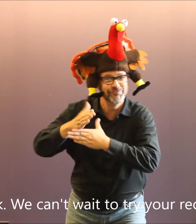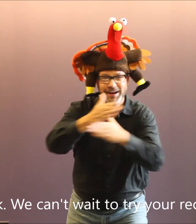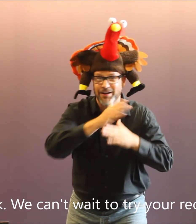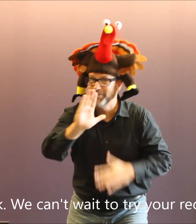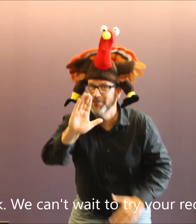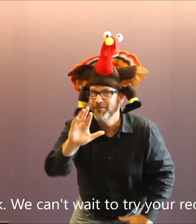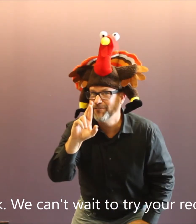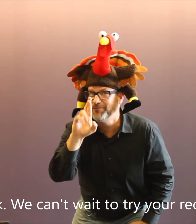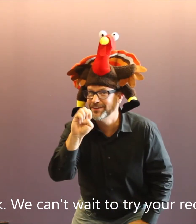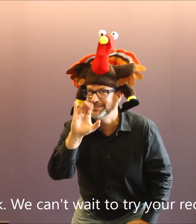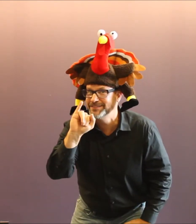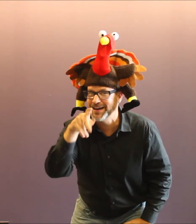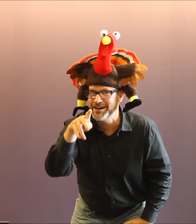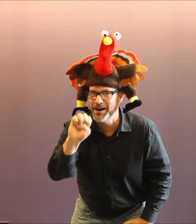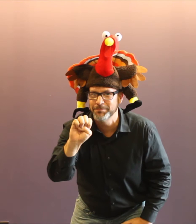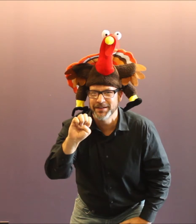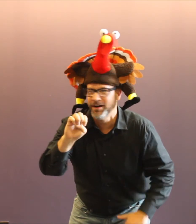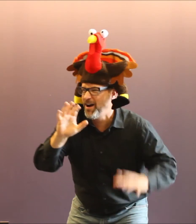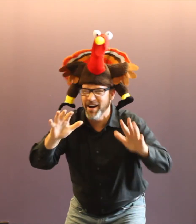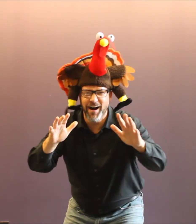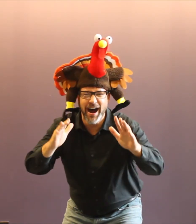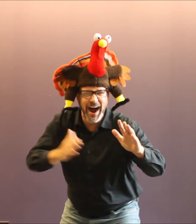We can't wait to try your recipes.